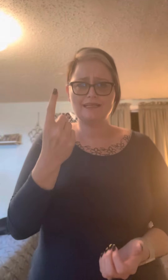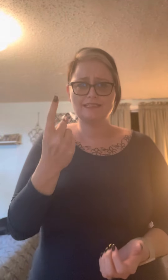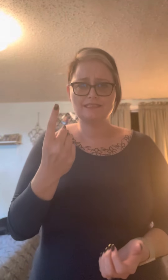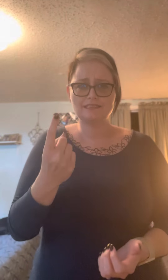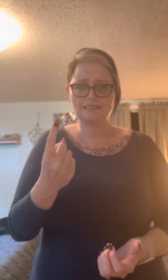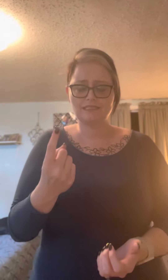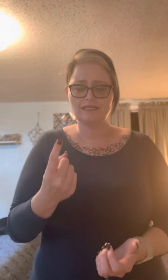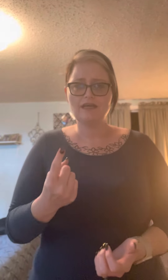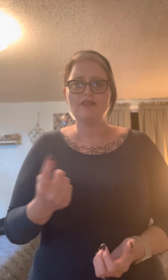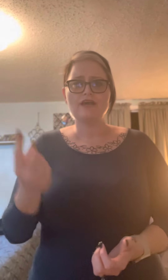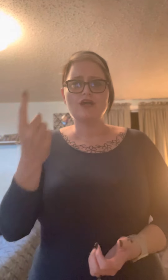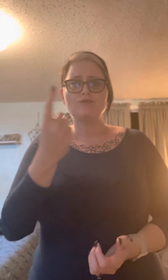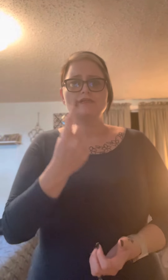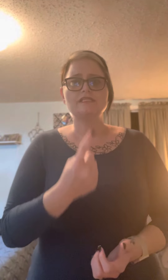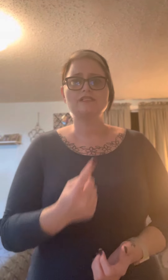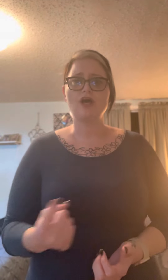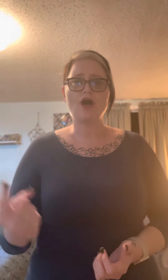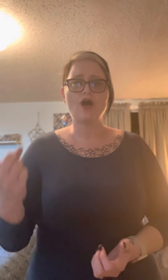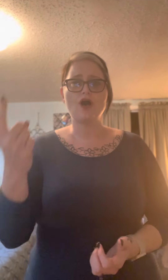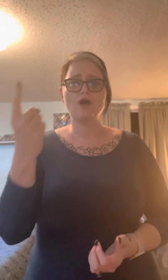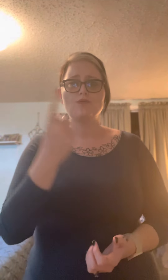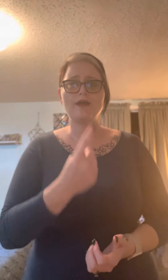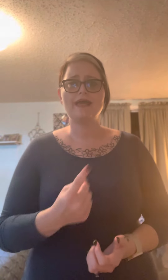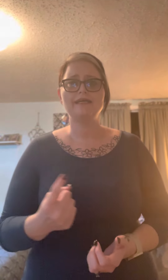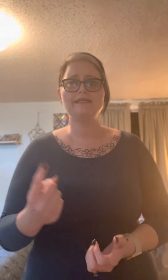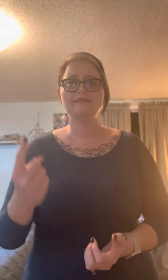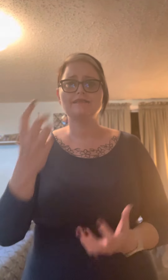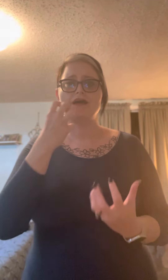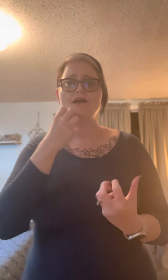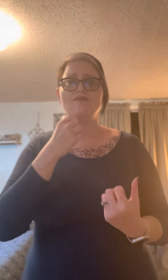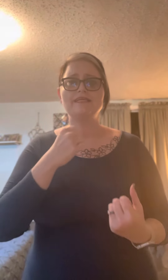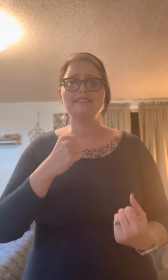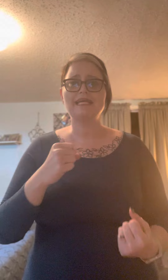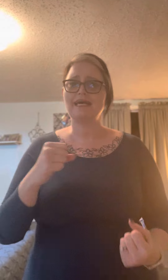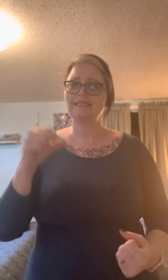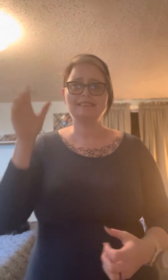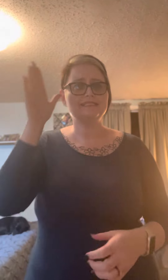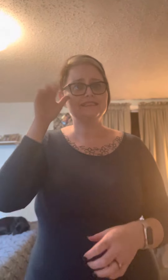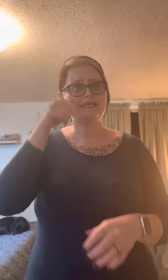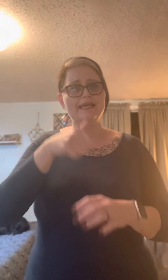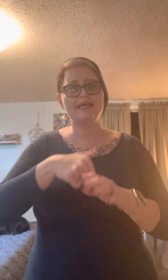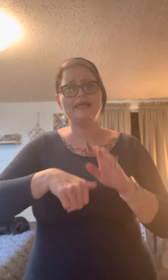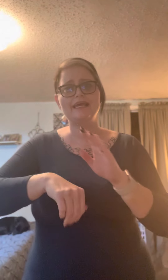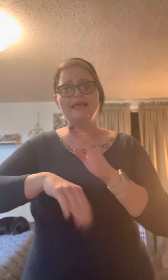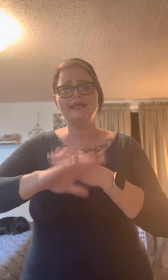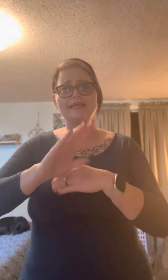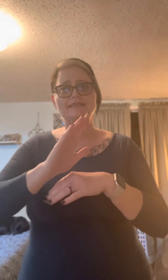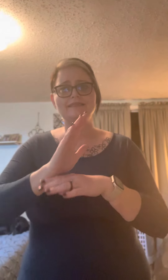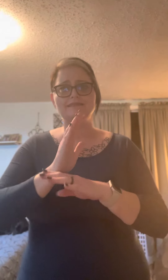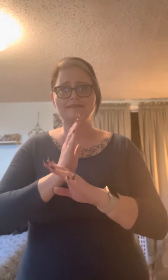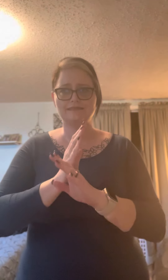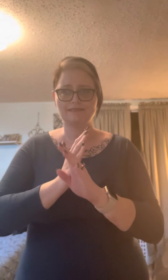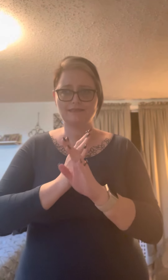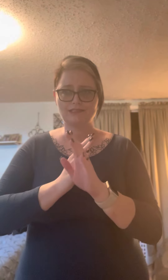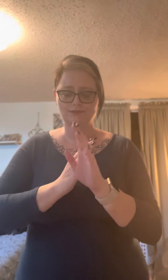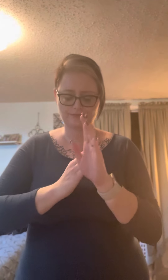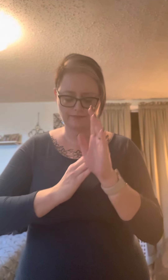There was always love in Daddy's hands I